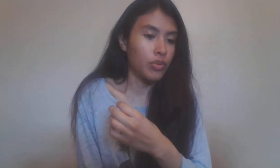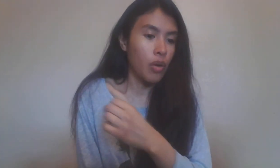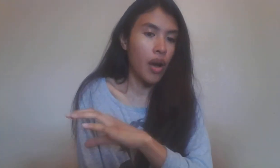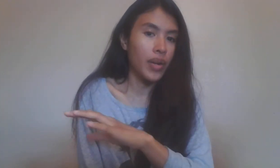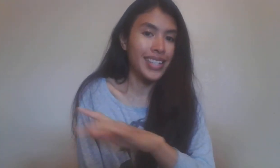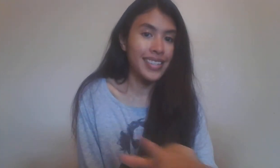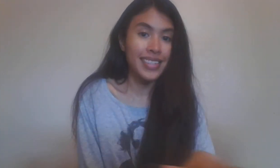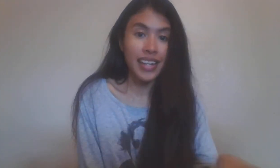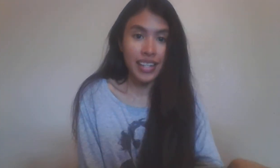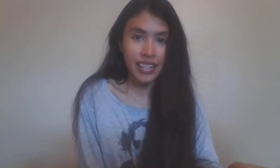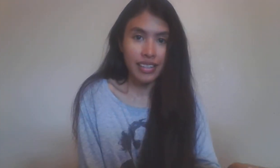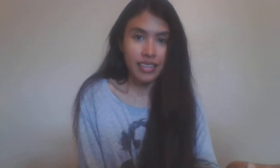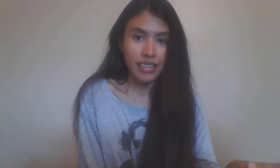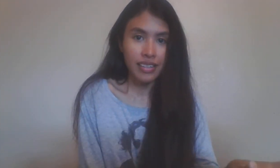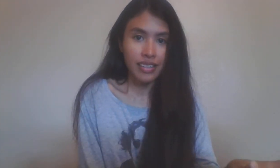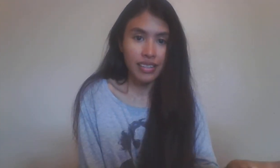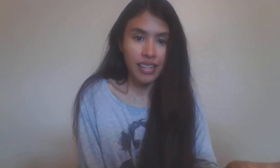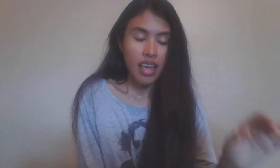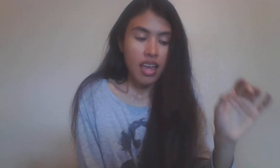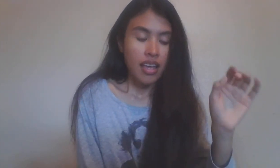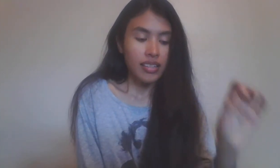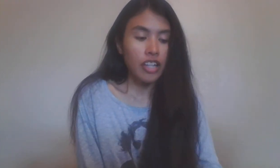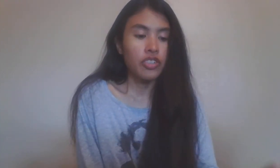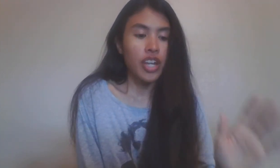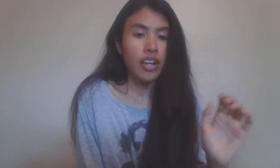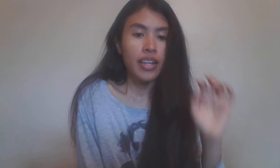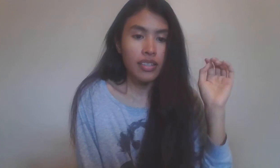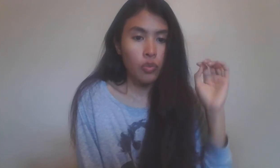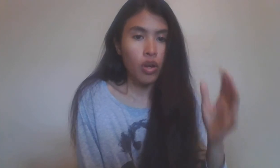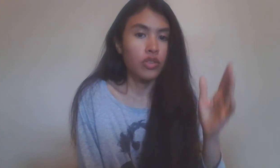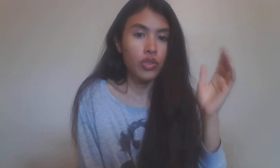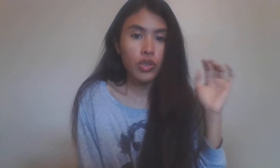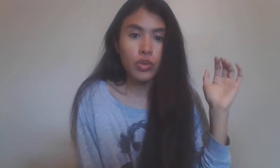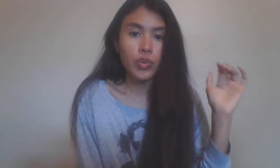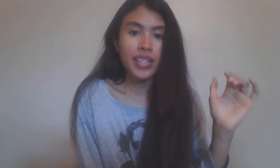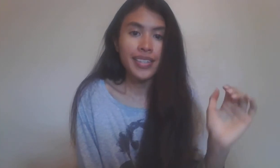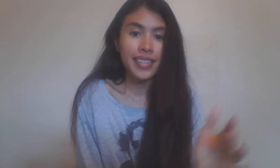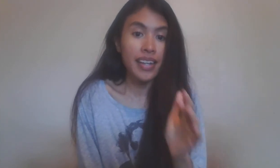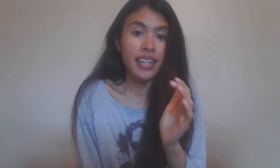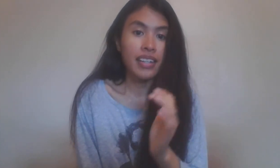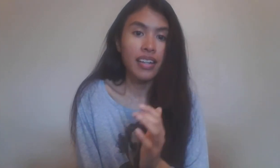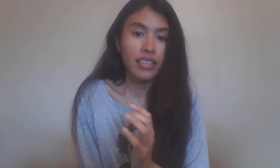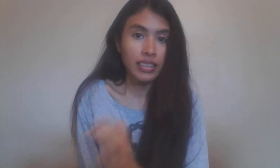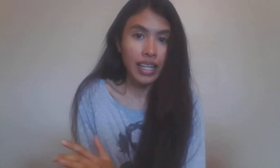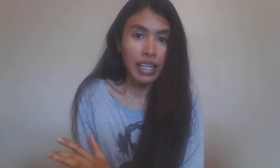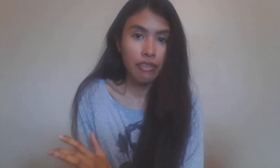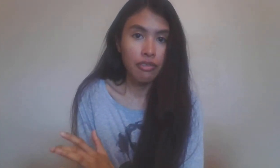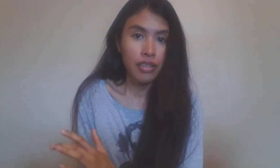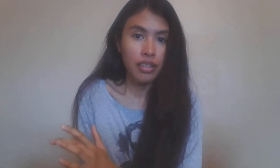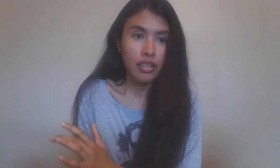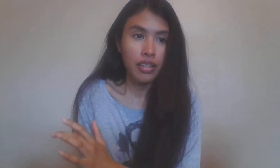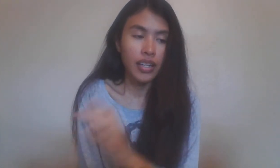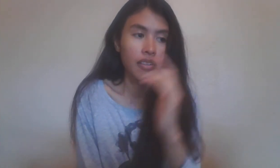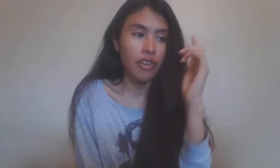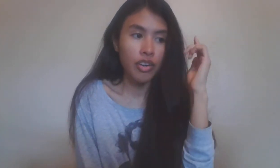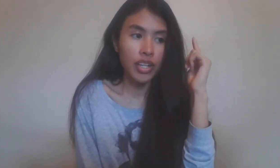go out and study it. Sagittarius wants to study life in a very